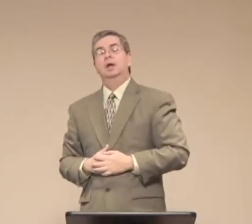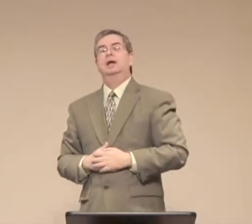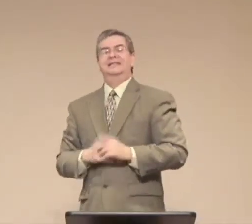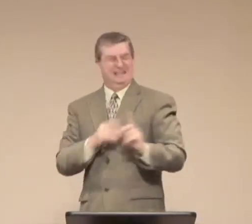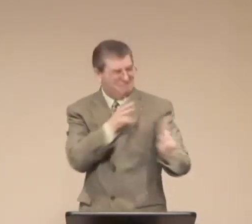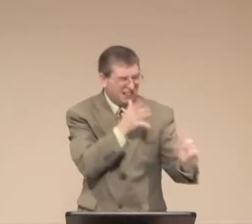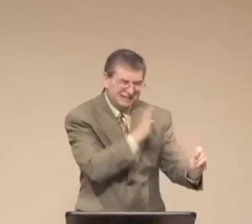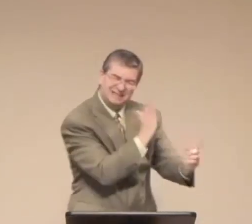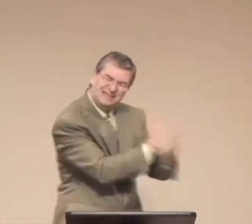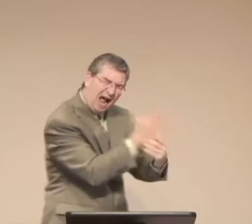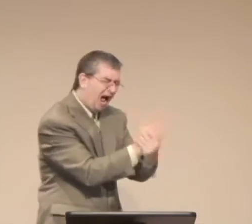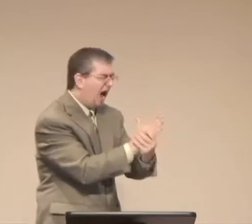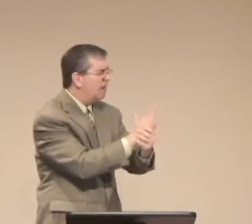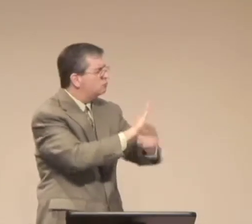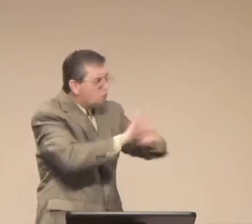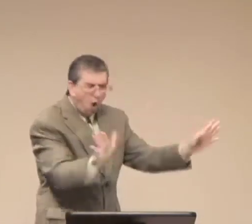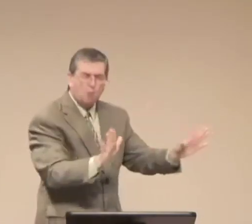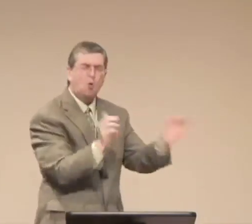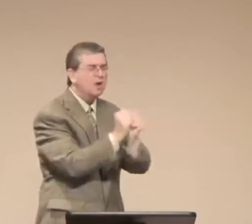his life was totally changed.